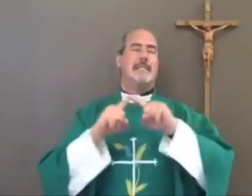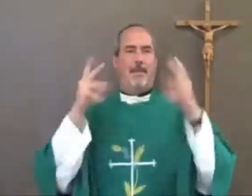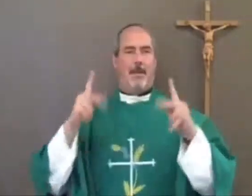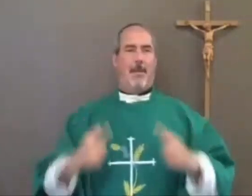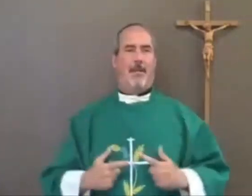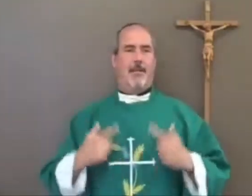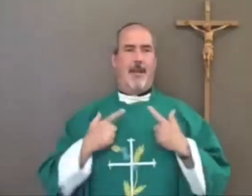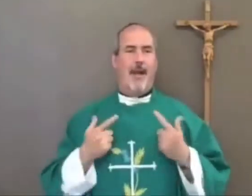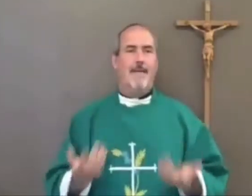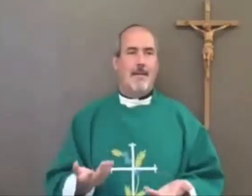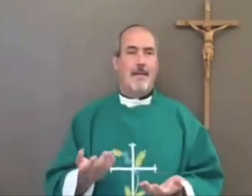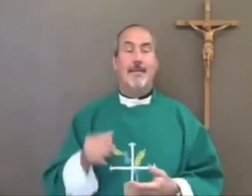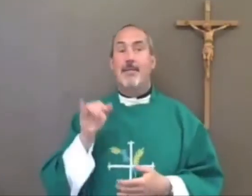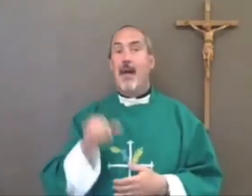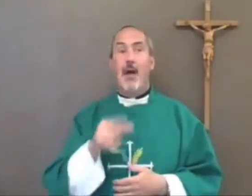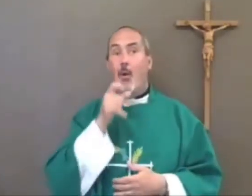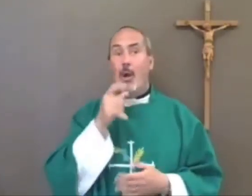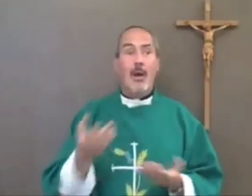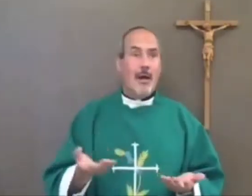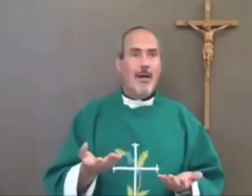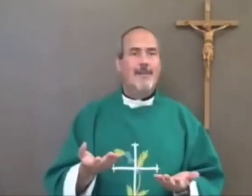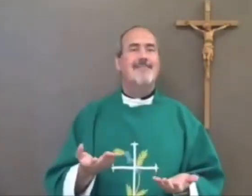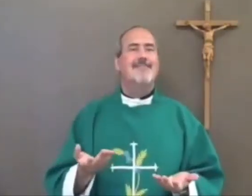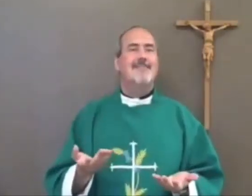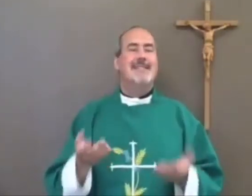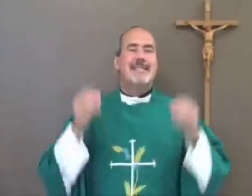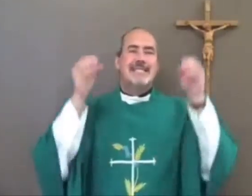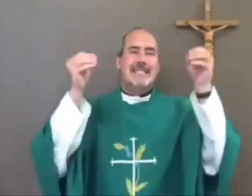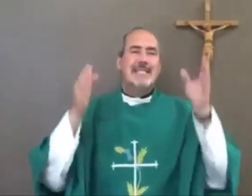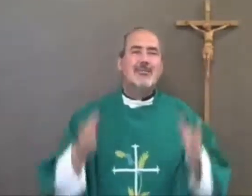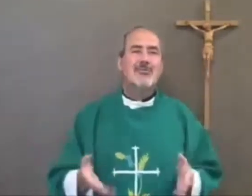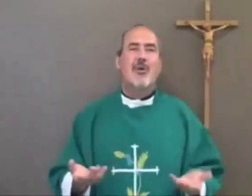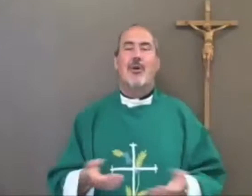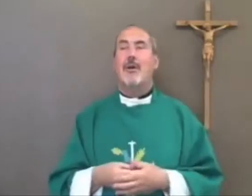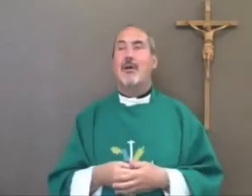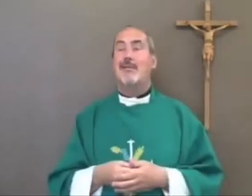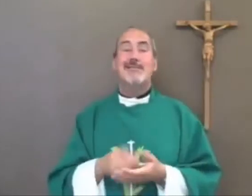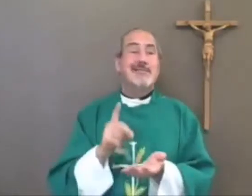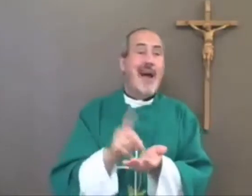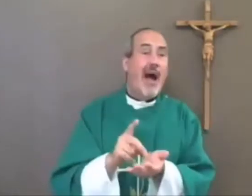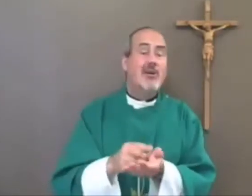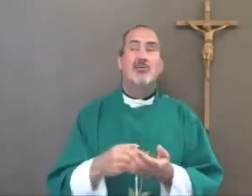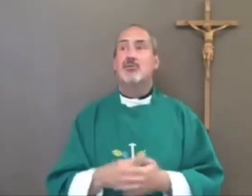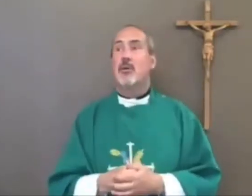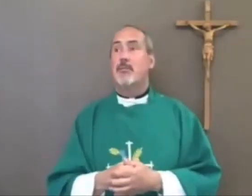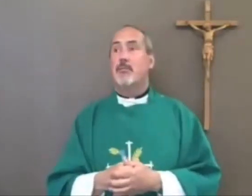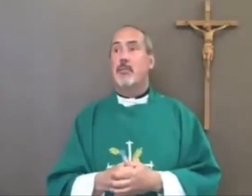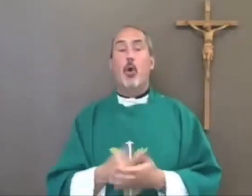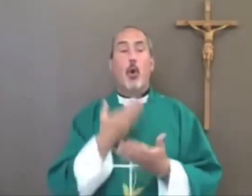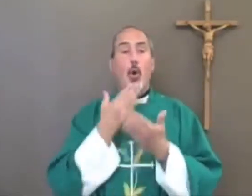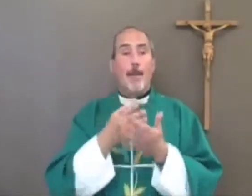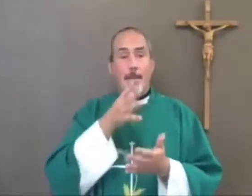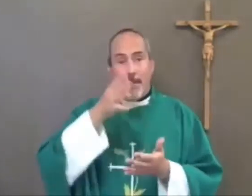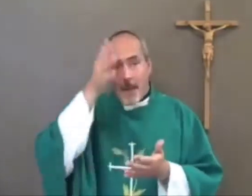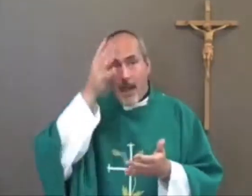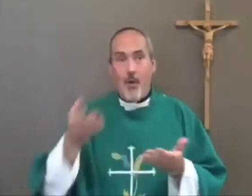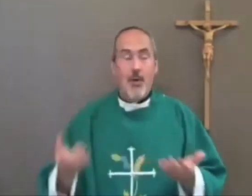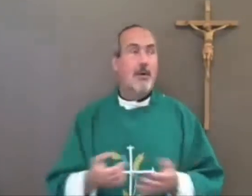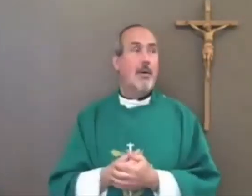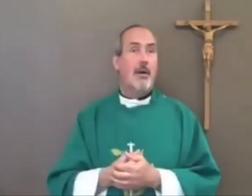they can make huge impact and make a difference in people's lives. Like educators, doctors,